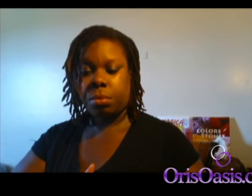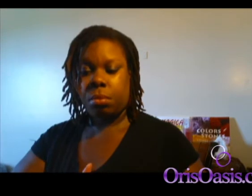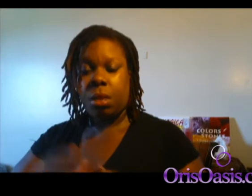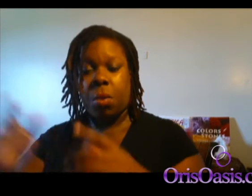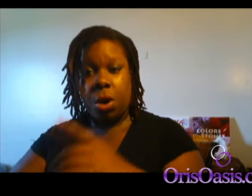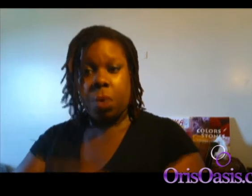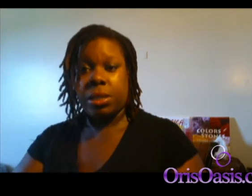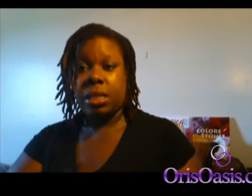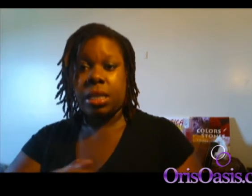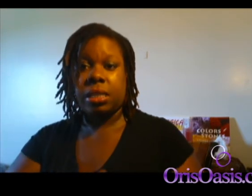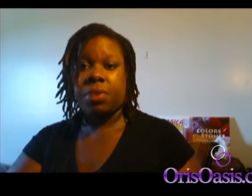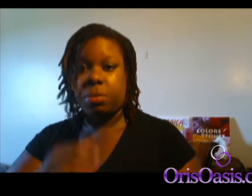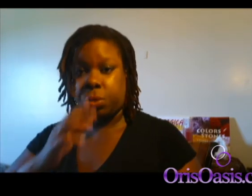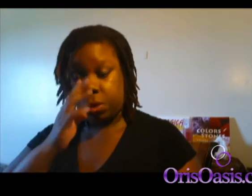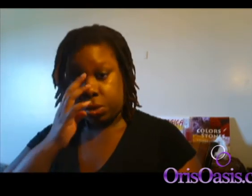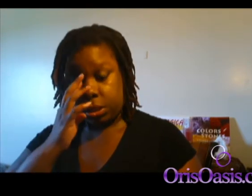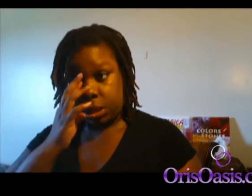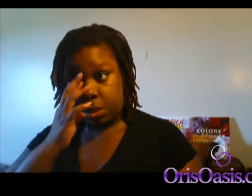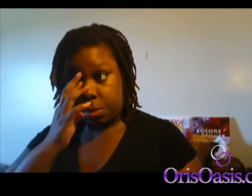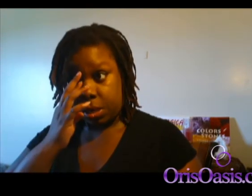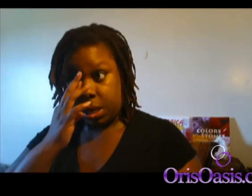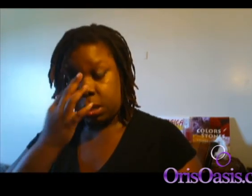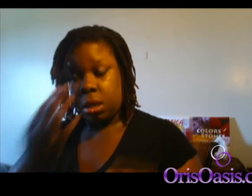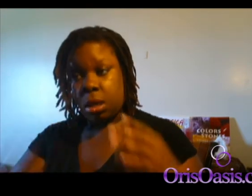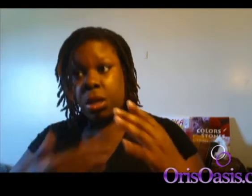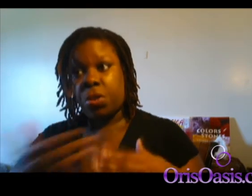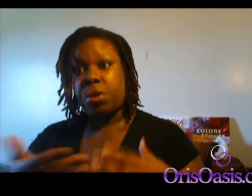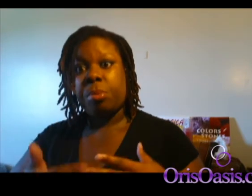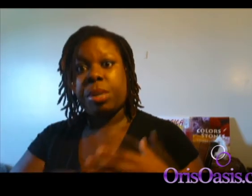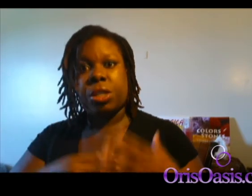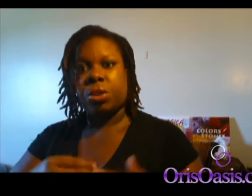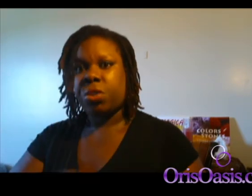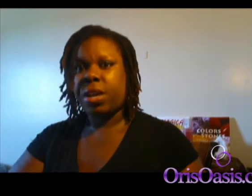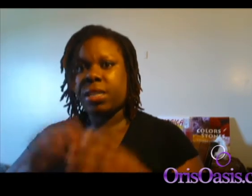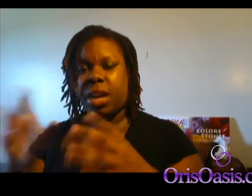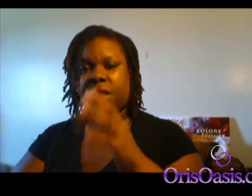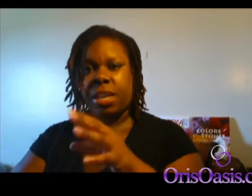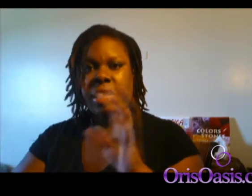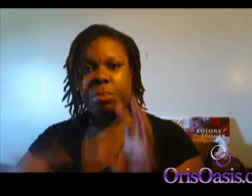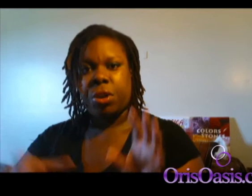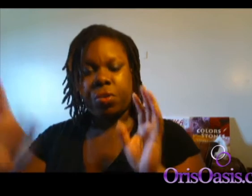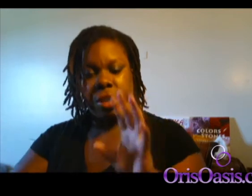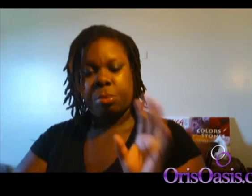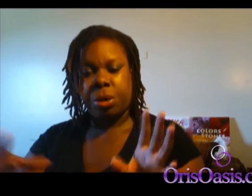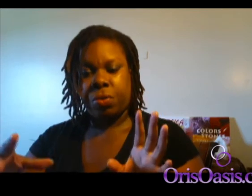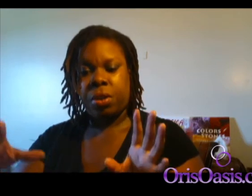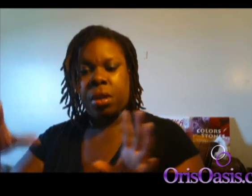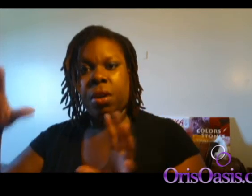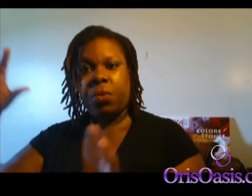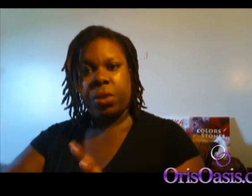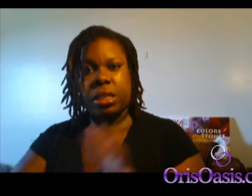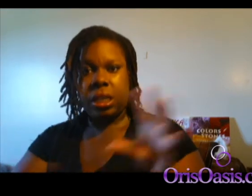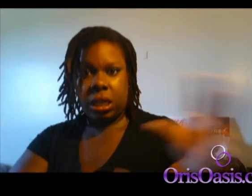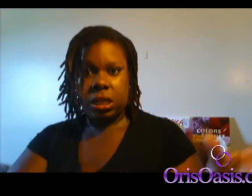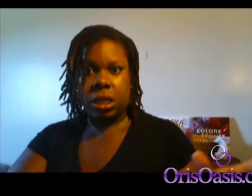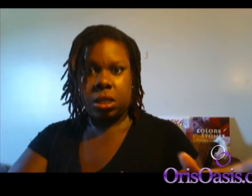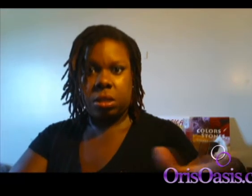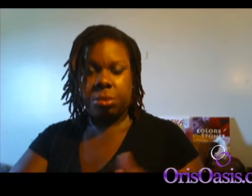And we always need that survival mode in order to have, or the third dimension on the creeks, everything that's birthed is birthed physically into the third dimensional